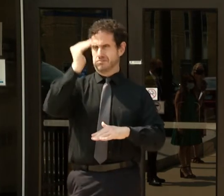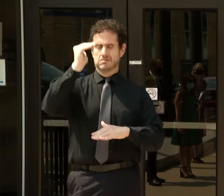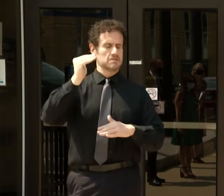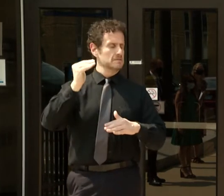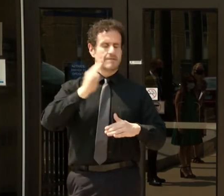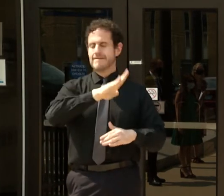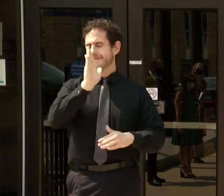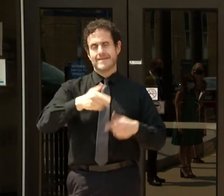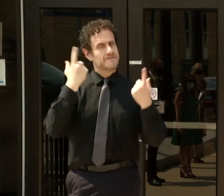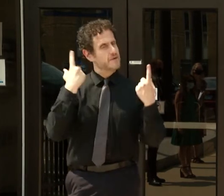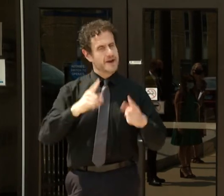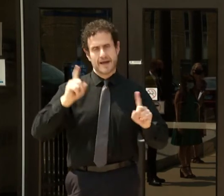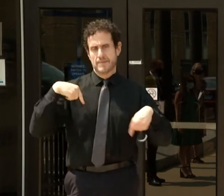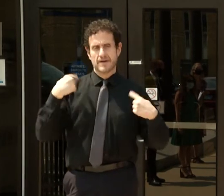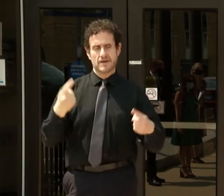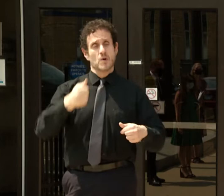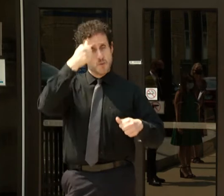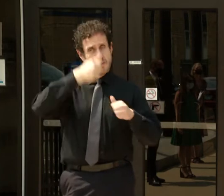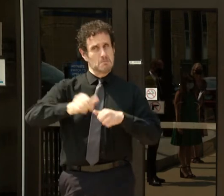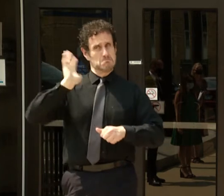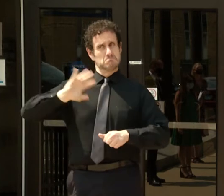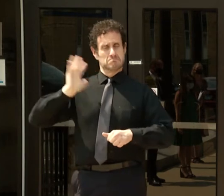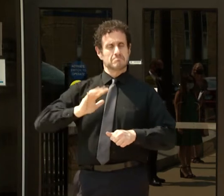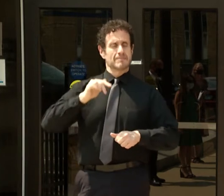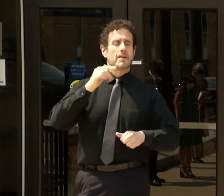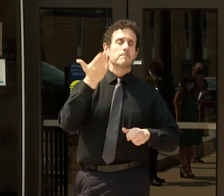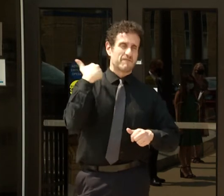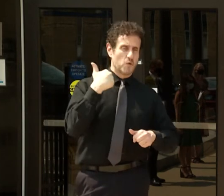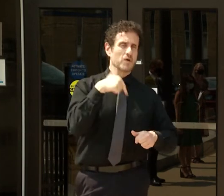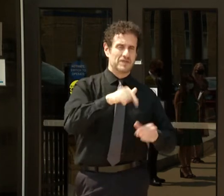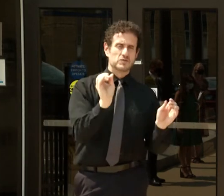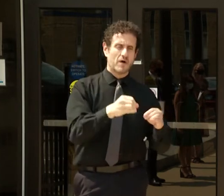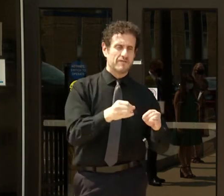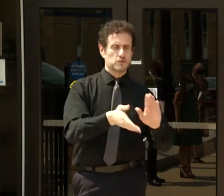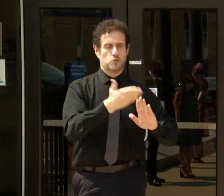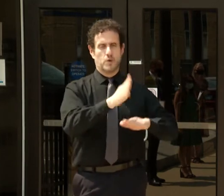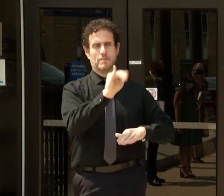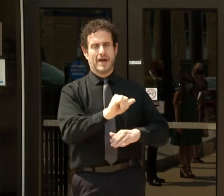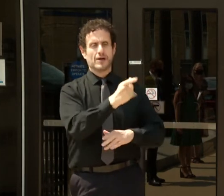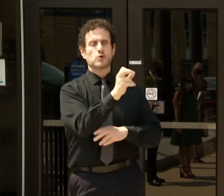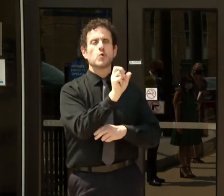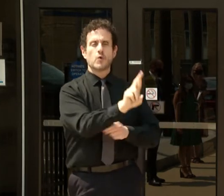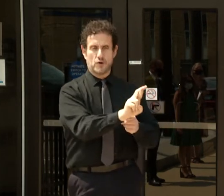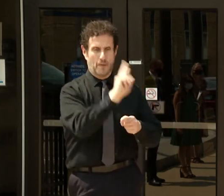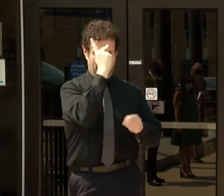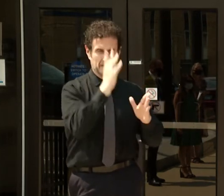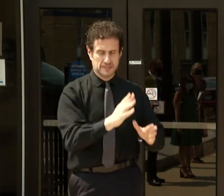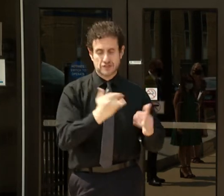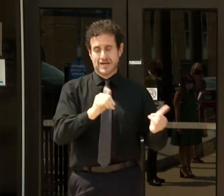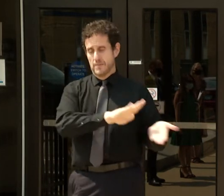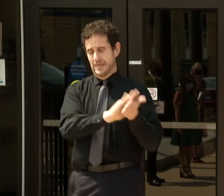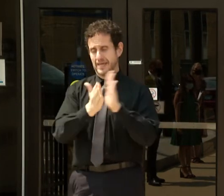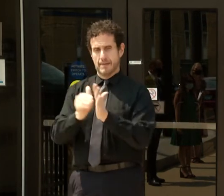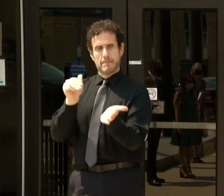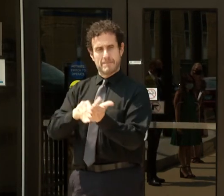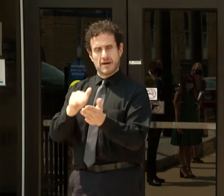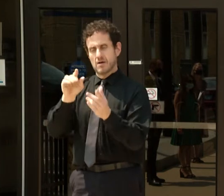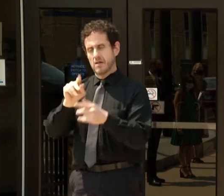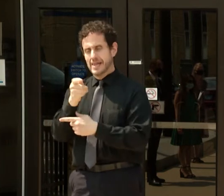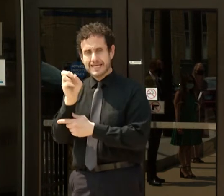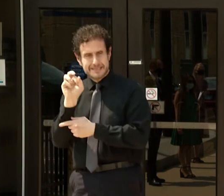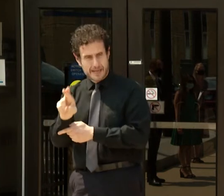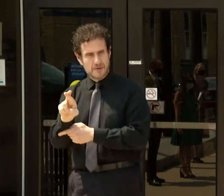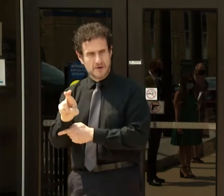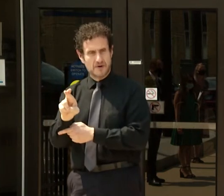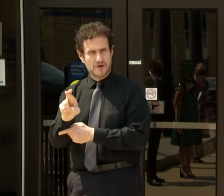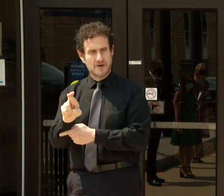Since this office transitioned from being a coroner to a medical examiner's office at the end of 1976, there have been